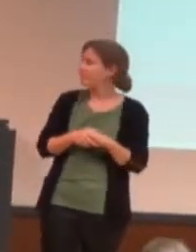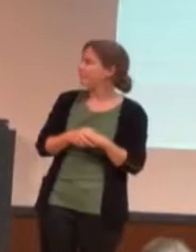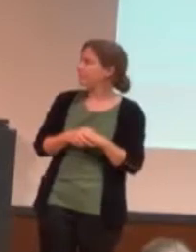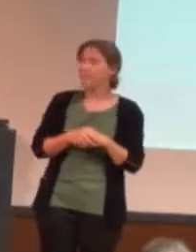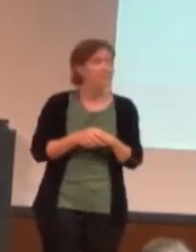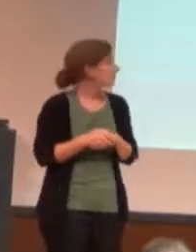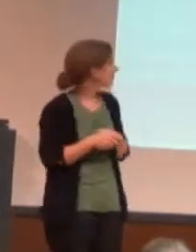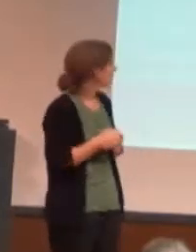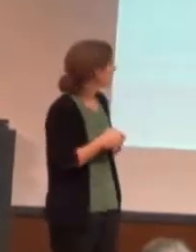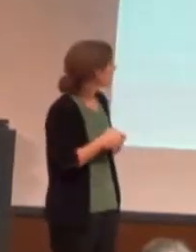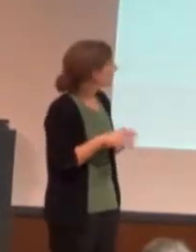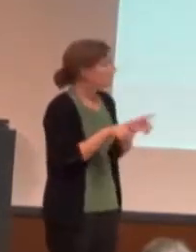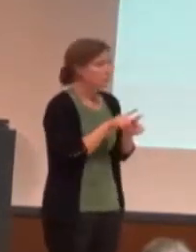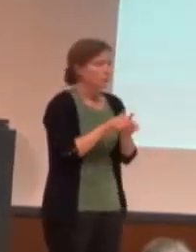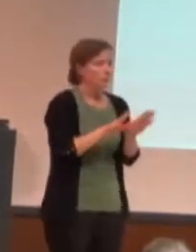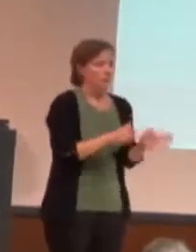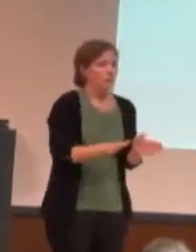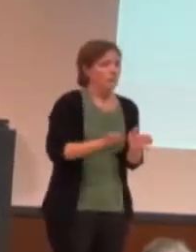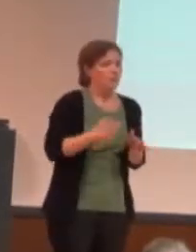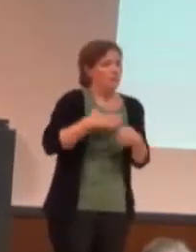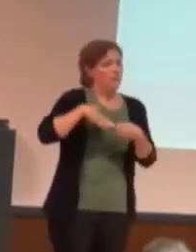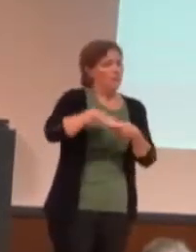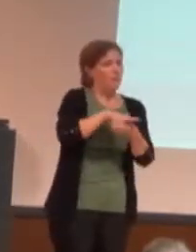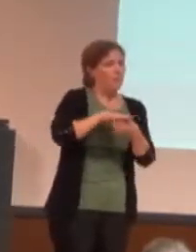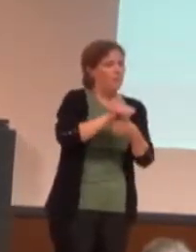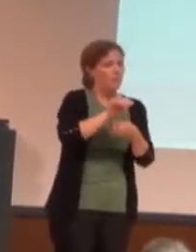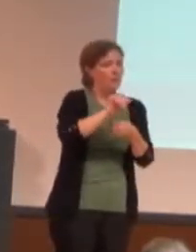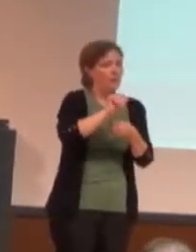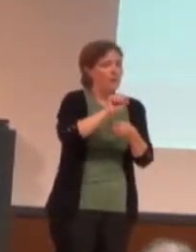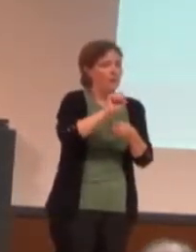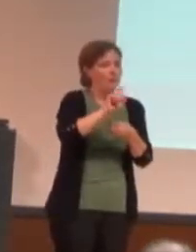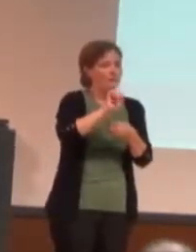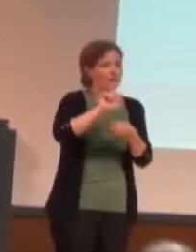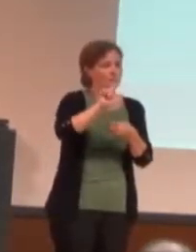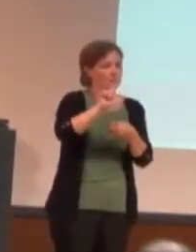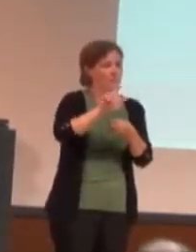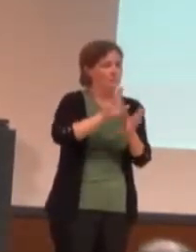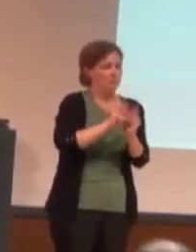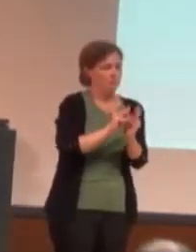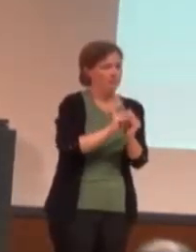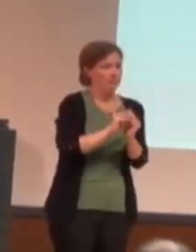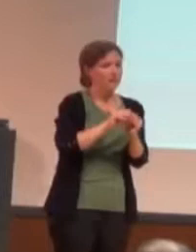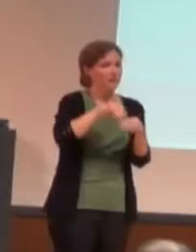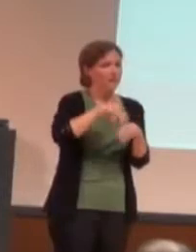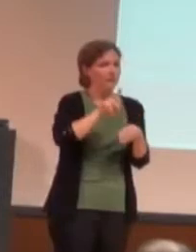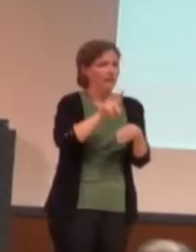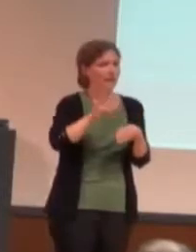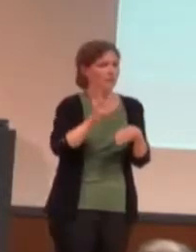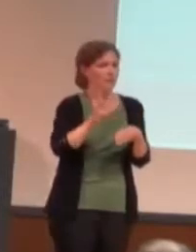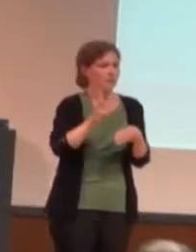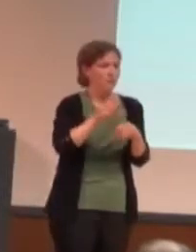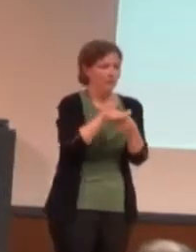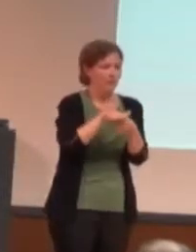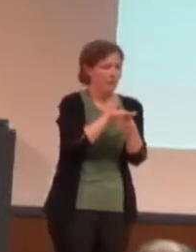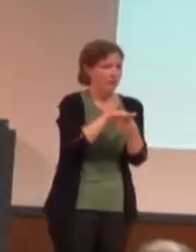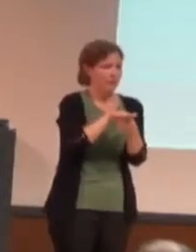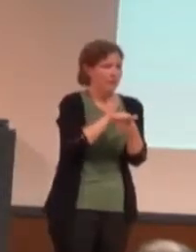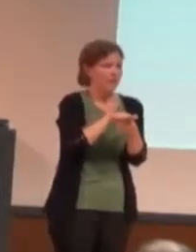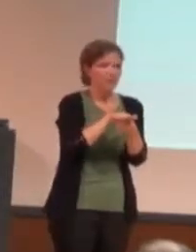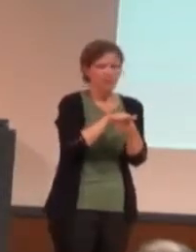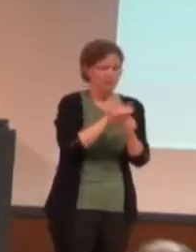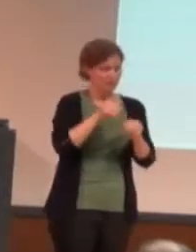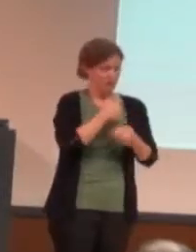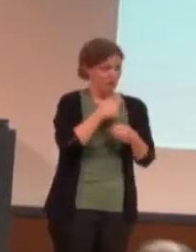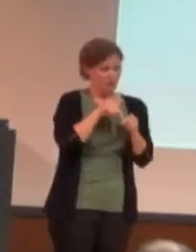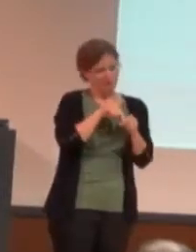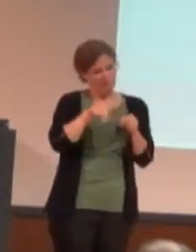And we're also organize the local asexual meetups in the KW area, which is just about an hour